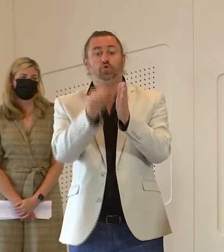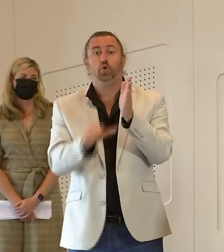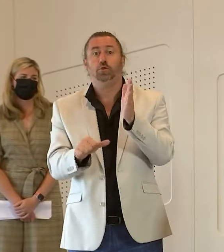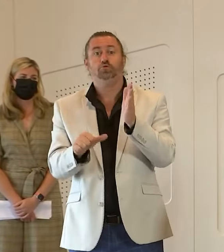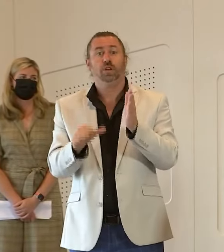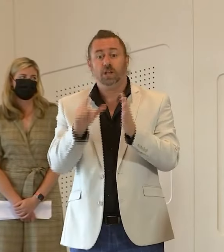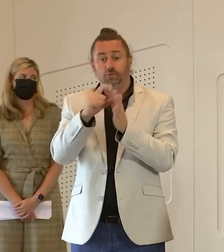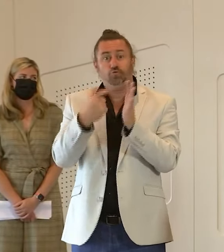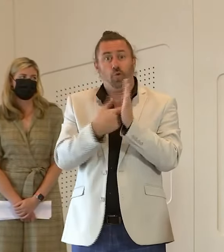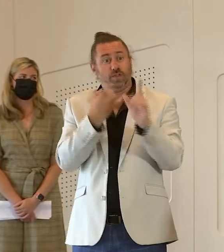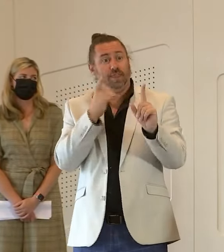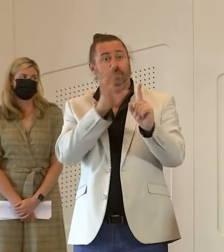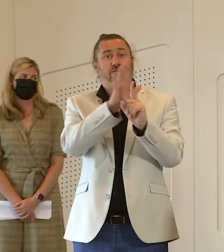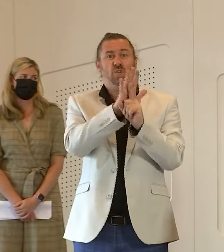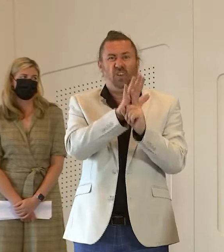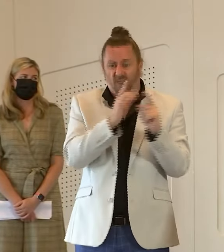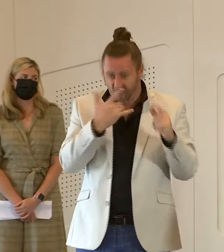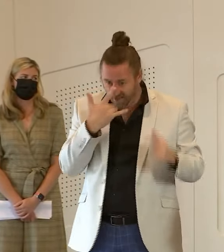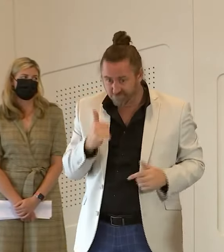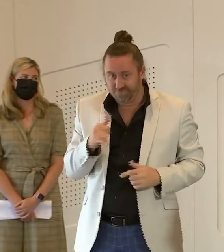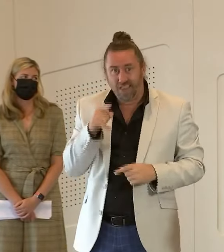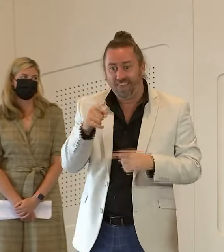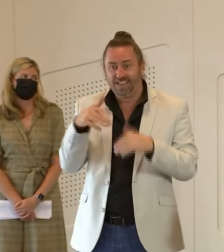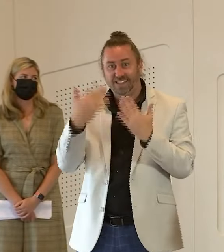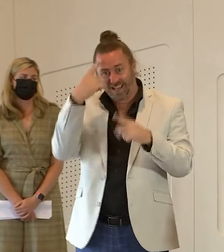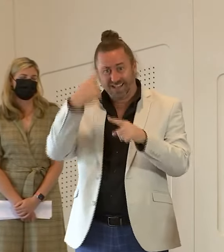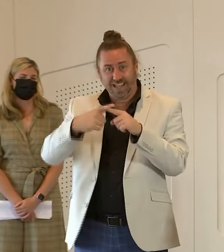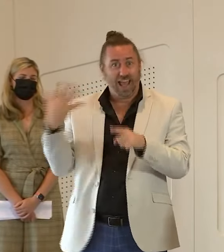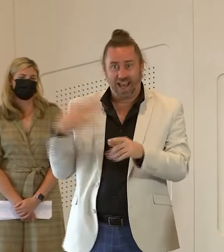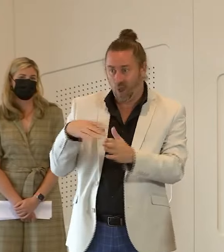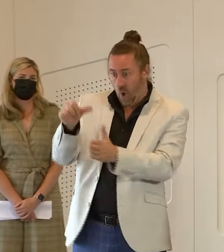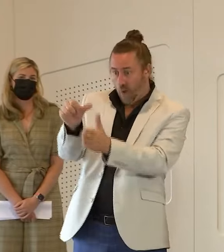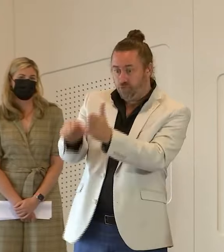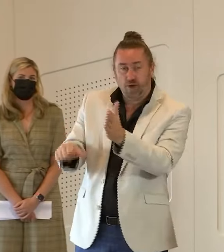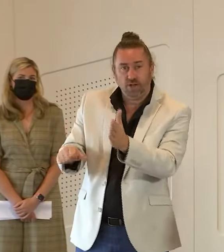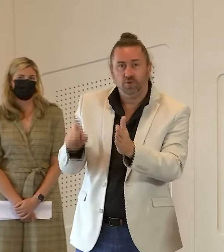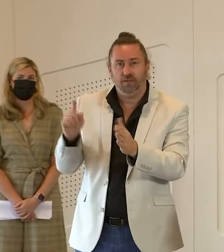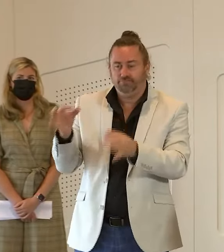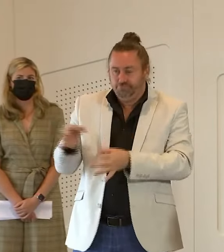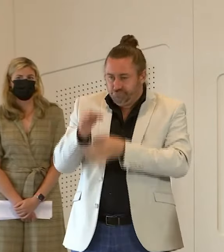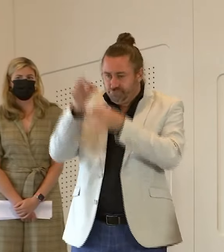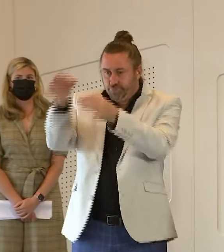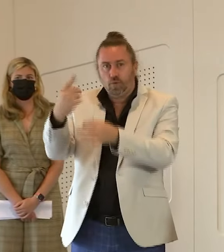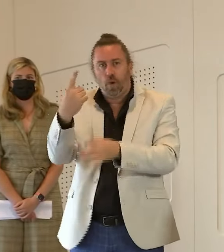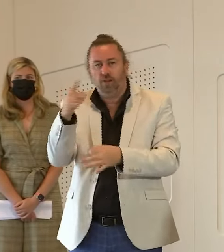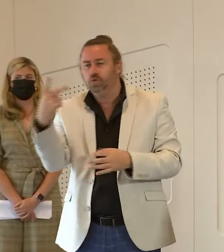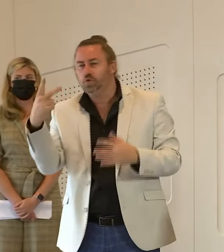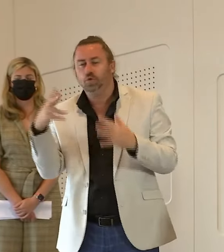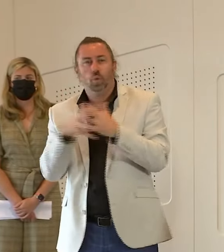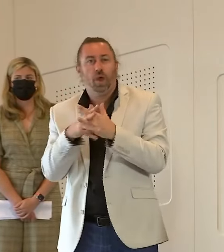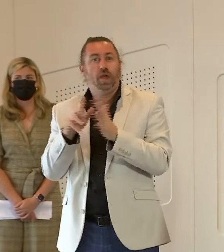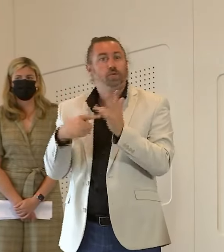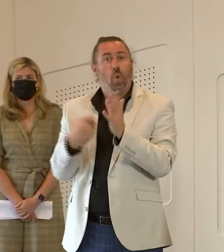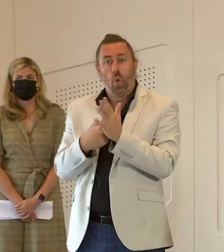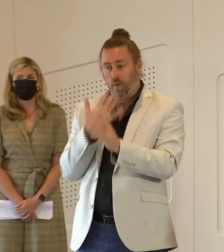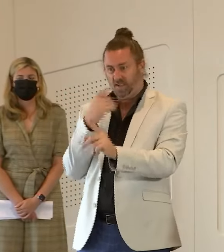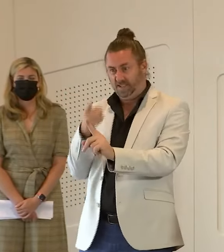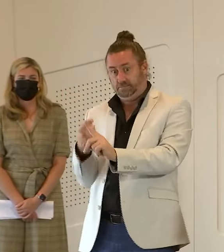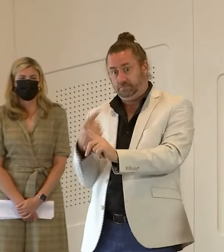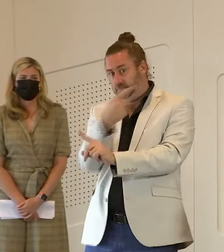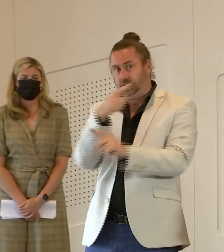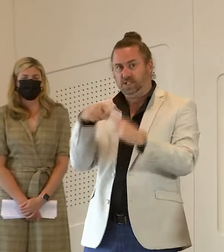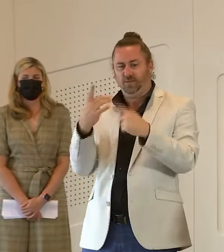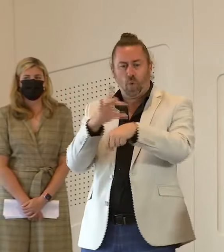may have ended up being sick that day and needing to reschedule those surgeries and some of those we've moved to other hospitals as well